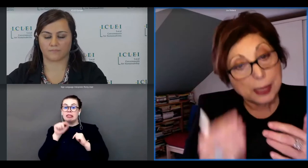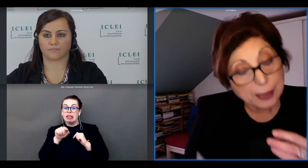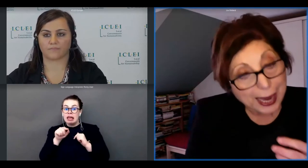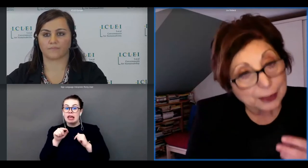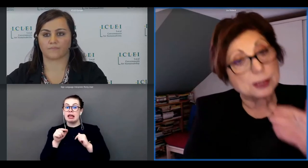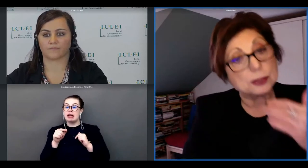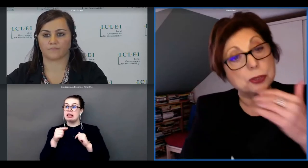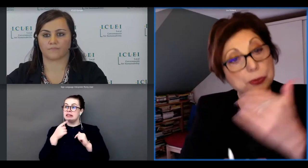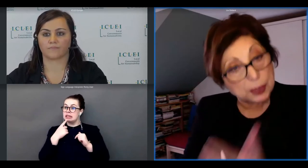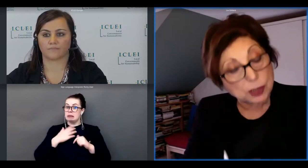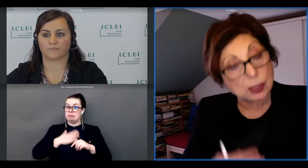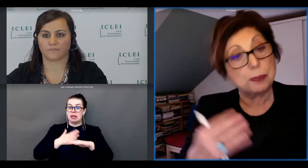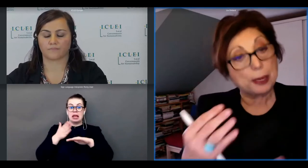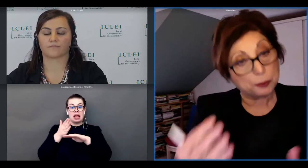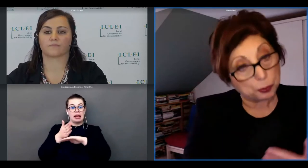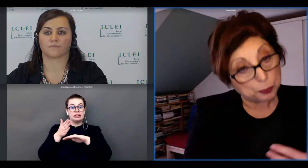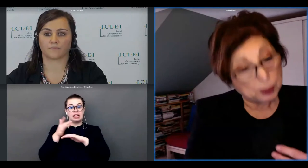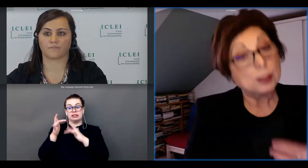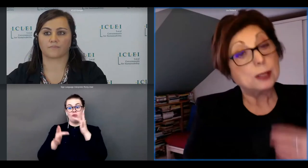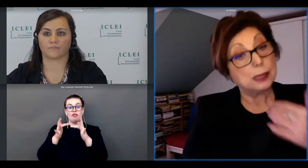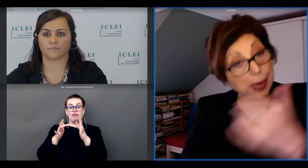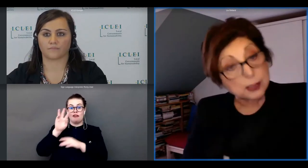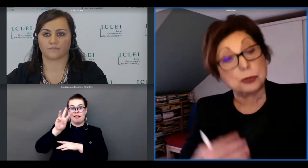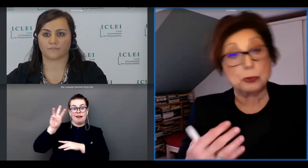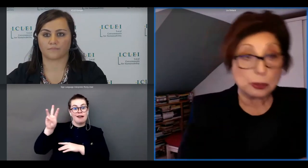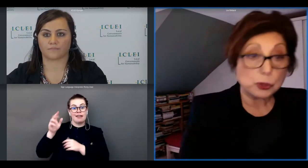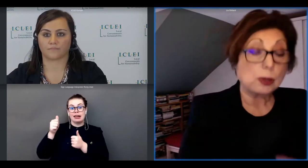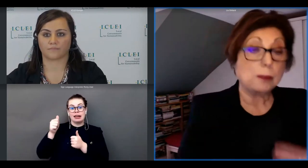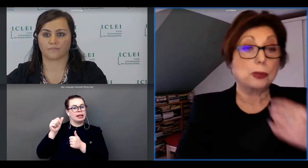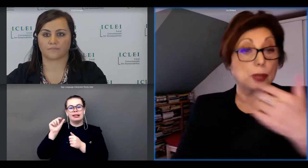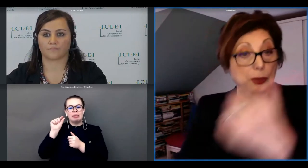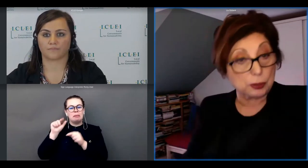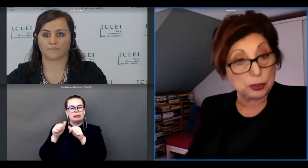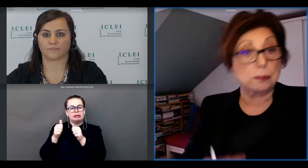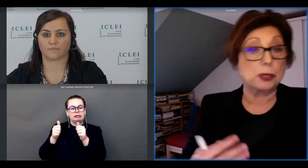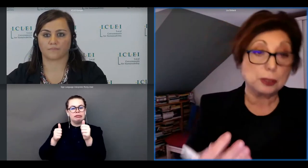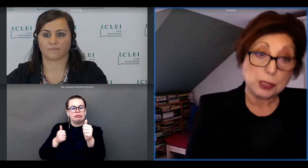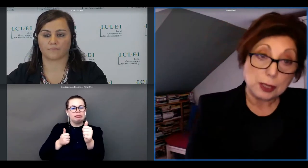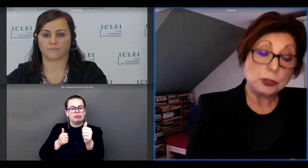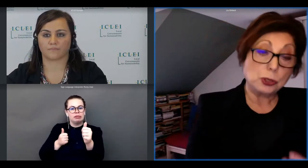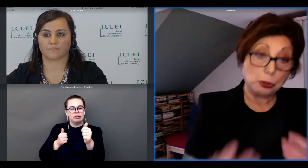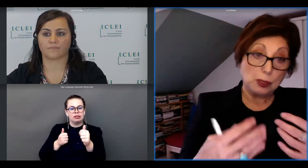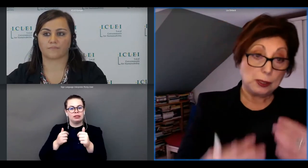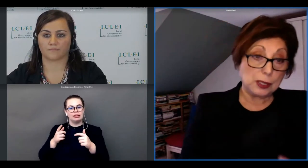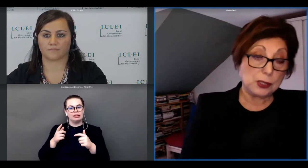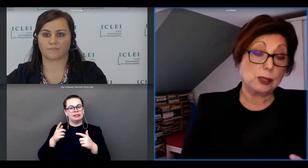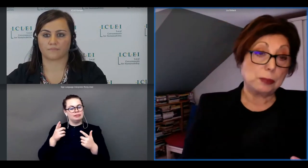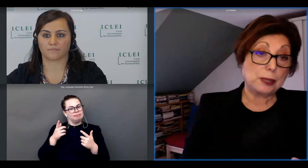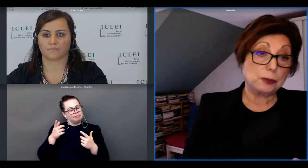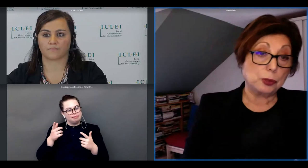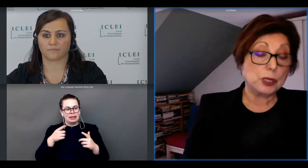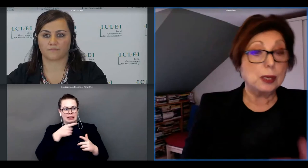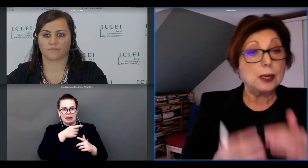their access to digital platforms their access to cultural productions or products through digital